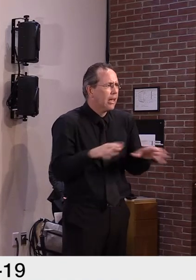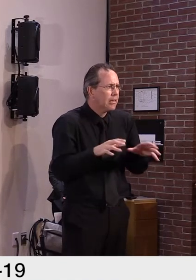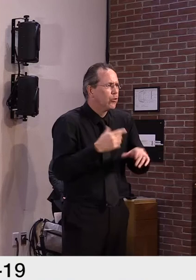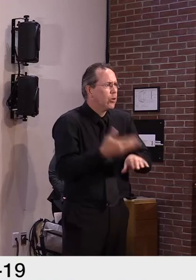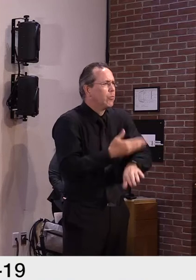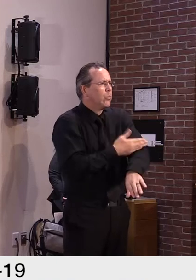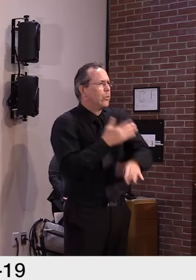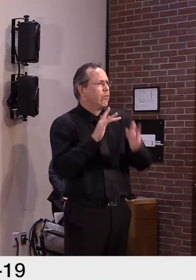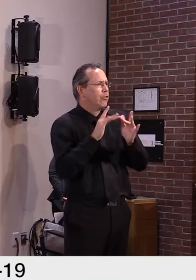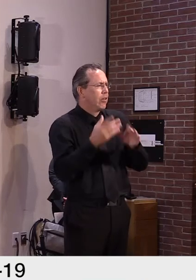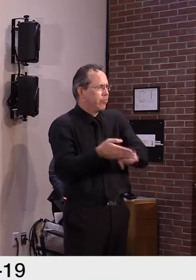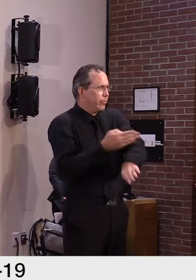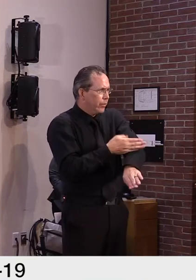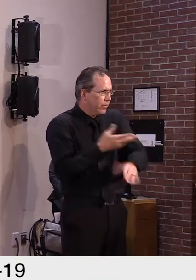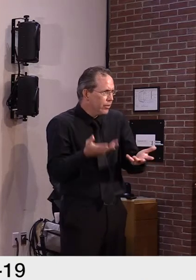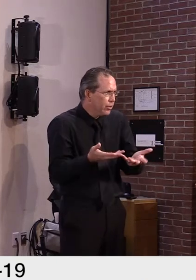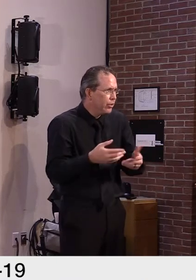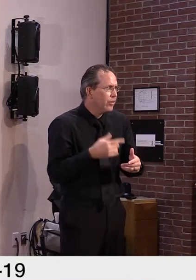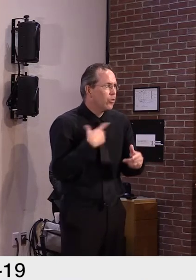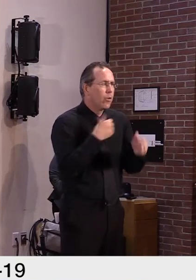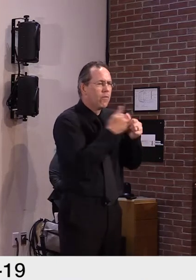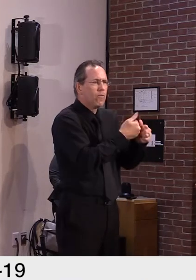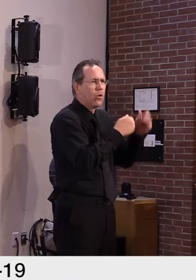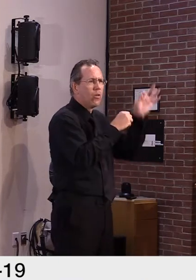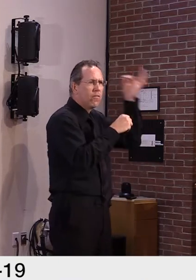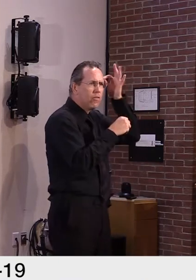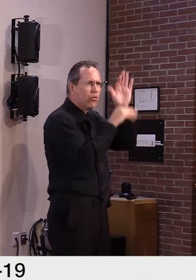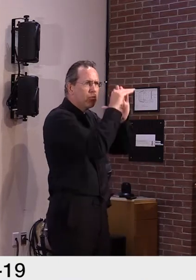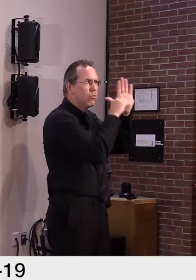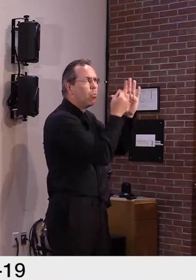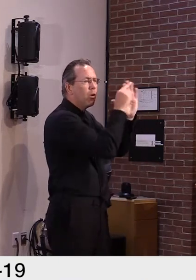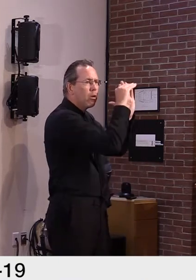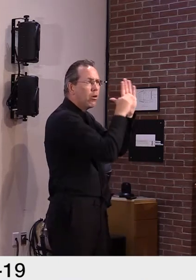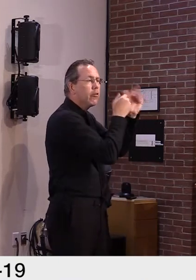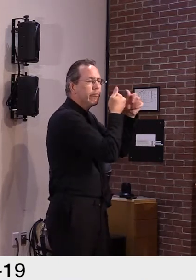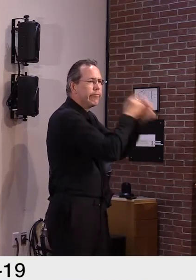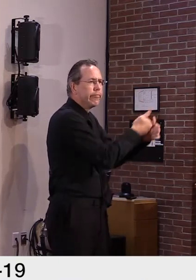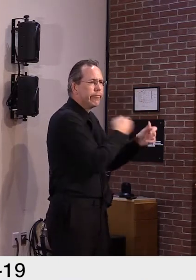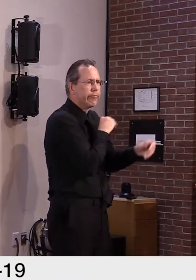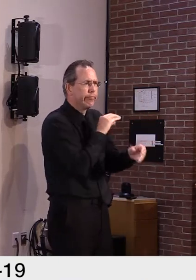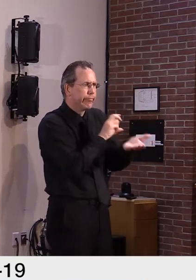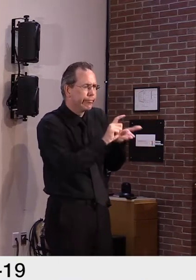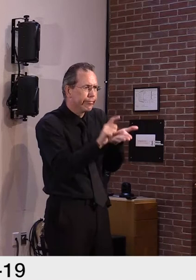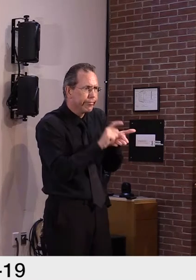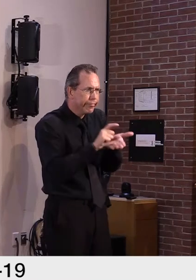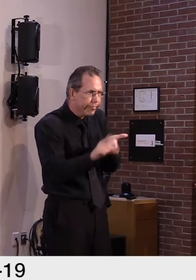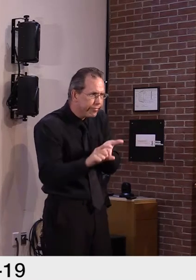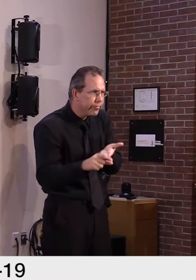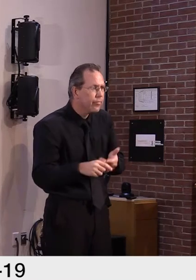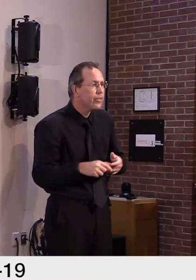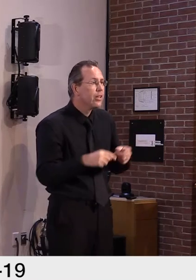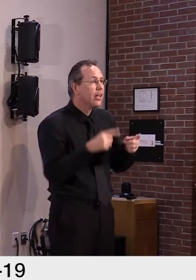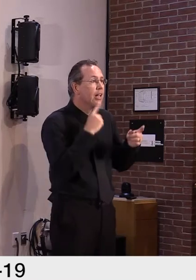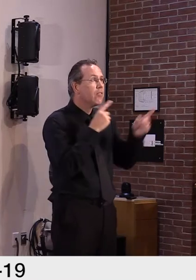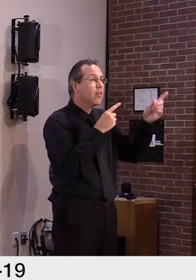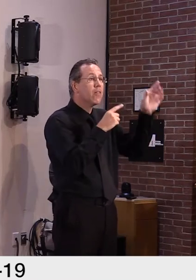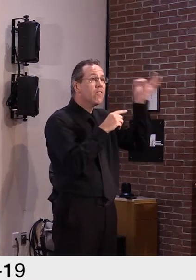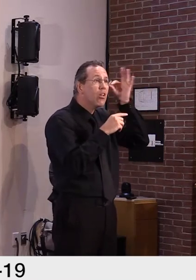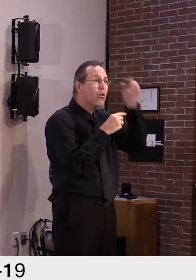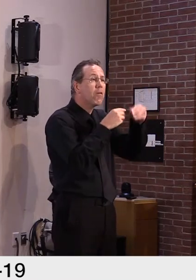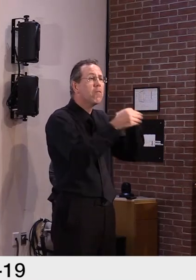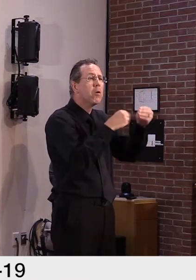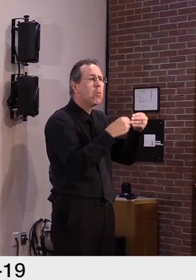the current guidelines. If there was more flexibility, that might make a difference. Uh, I'm going to continue, uh, to have my